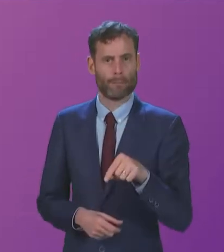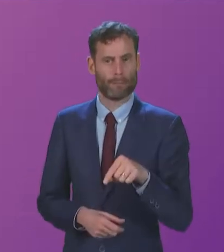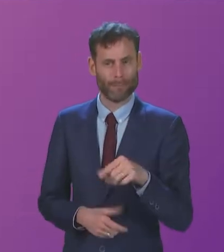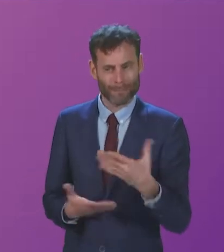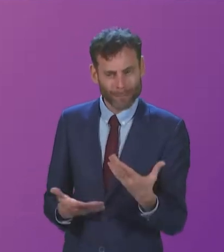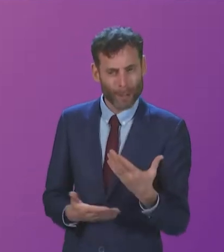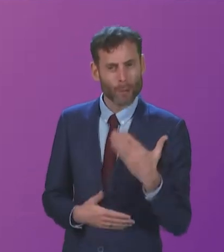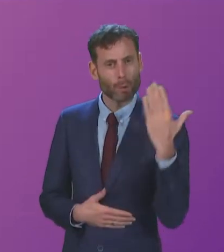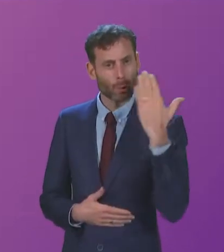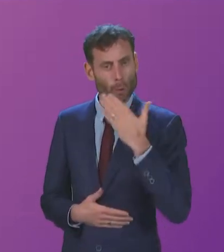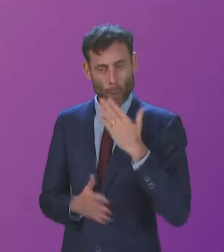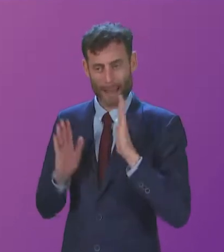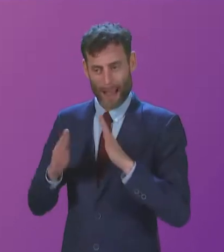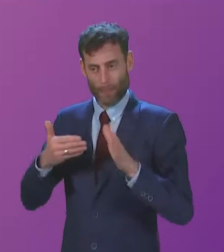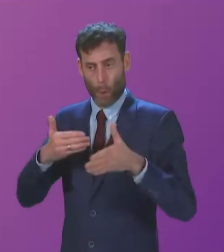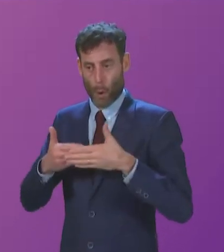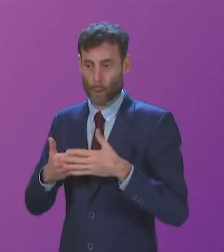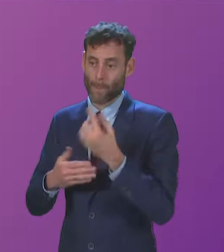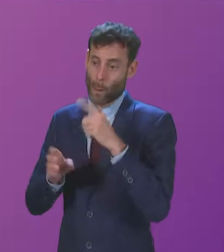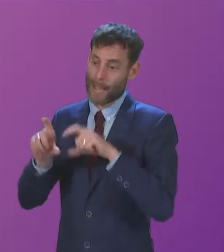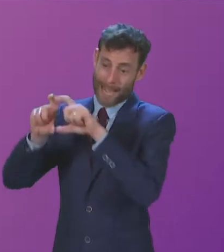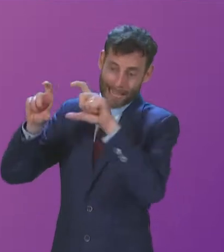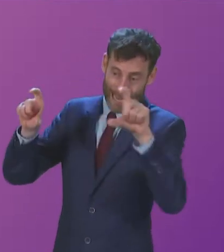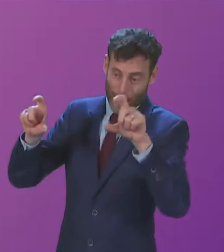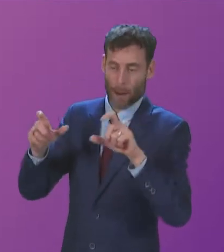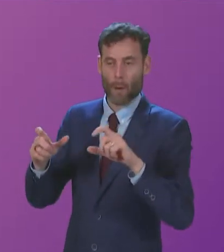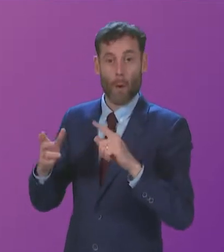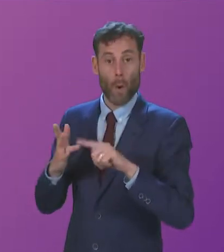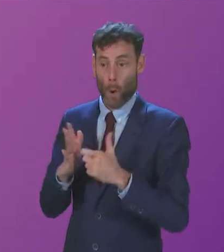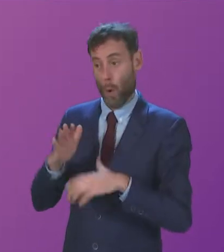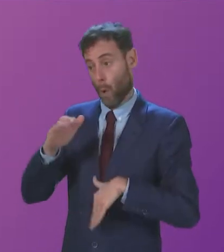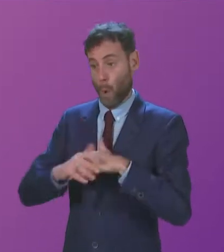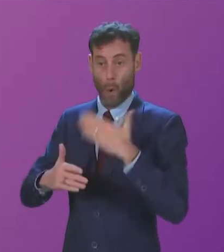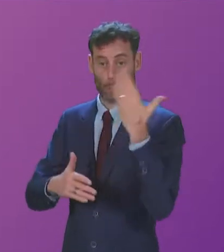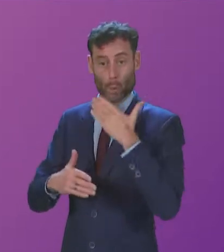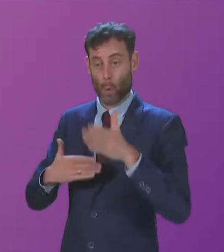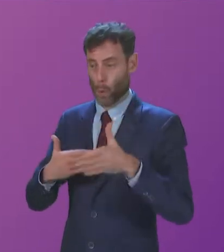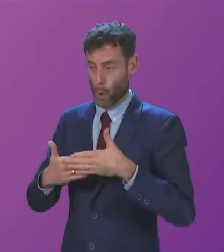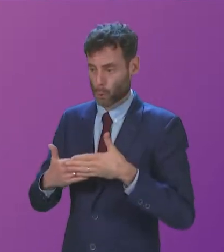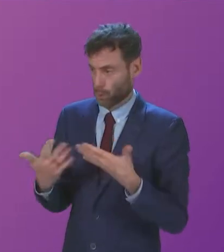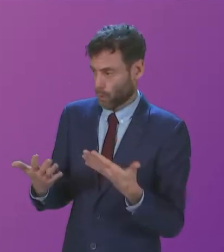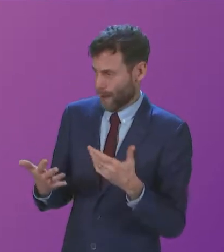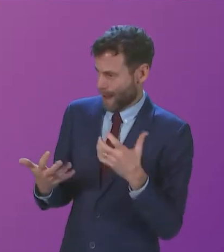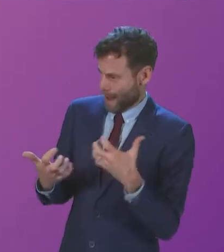close to year groups and worse. So how will the Scottish Government mitigate the number of teachers who are absent?